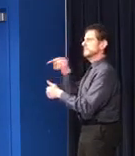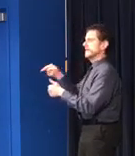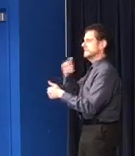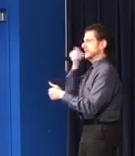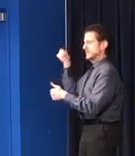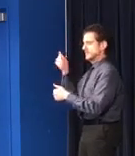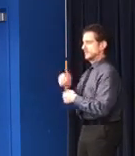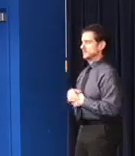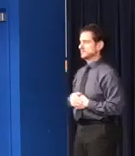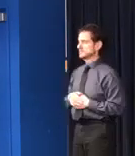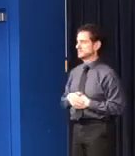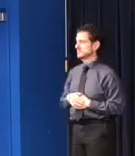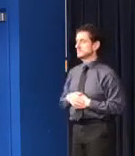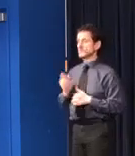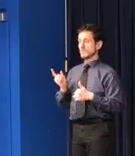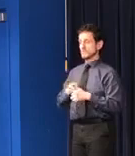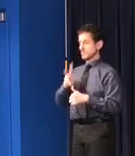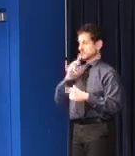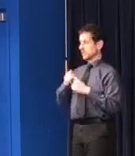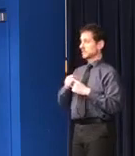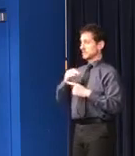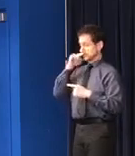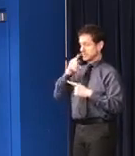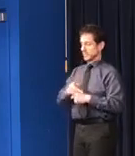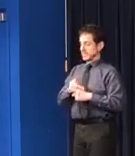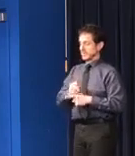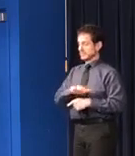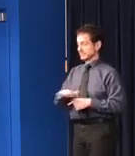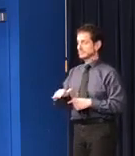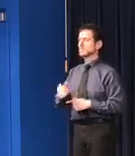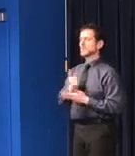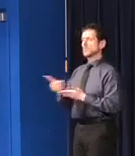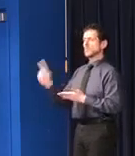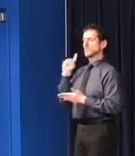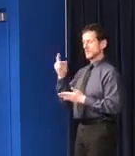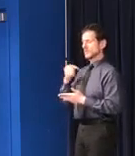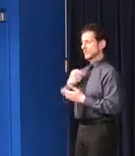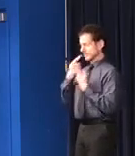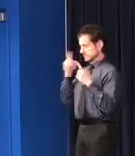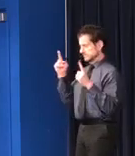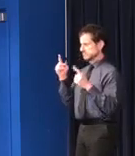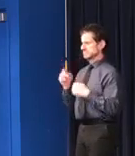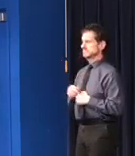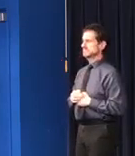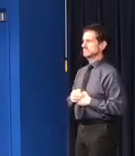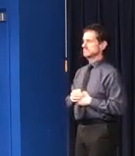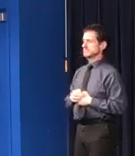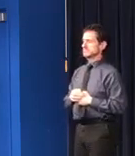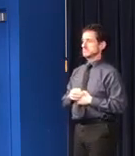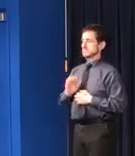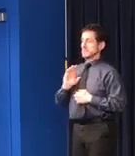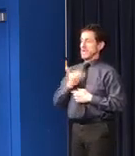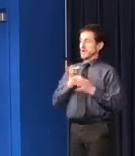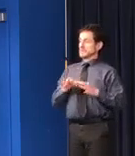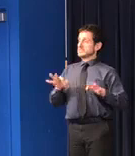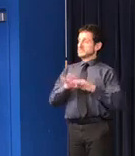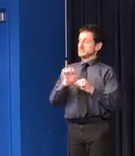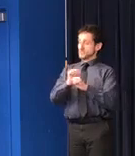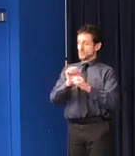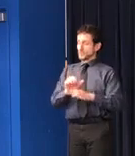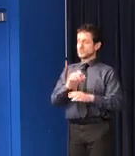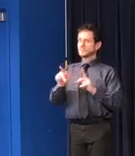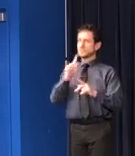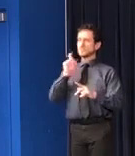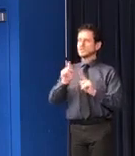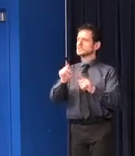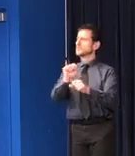let's talk about childcare. I announced exactly one week ago that we were going to make sure that our essential workers have safe daycare